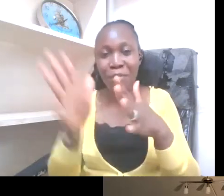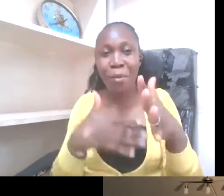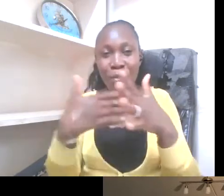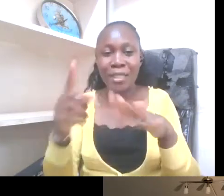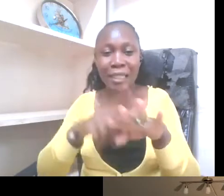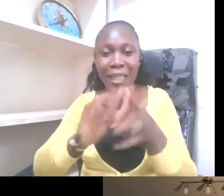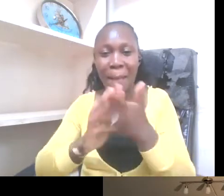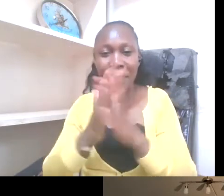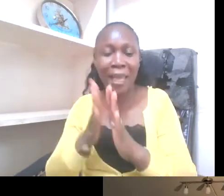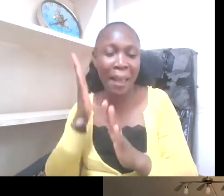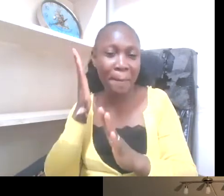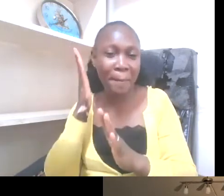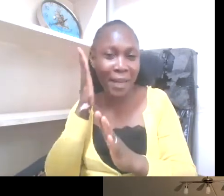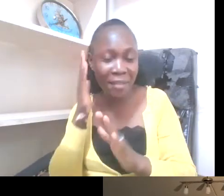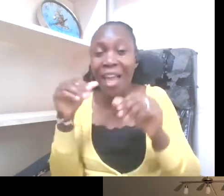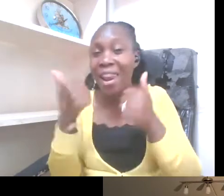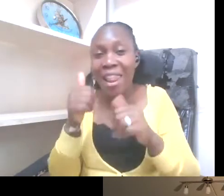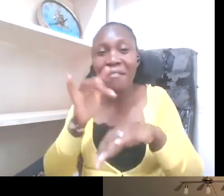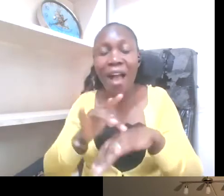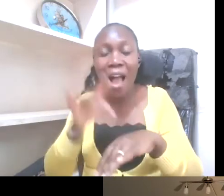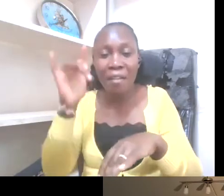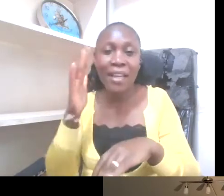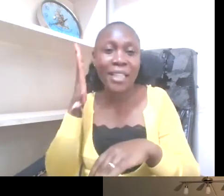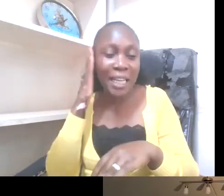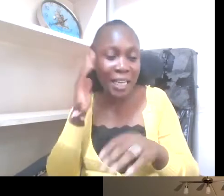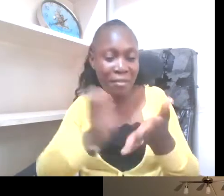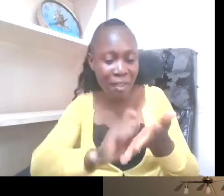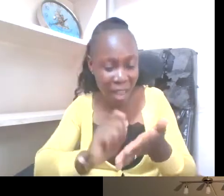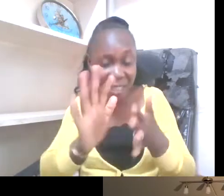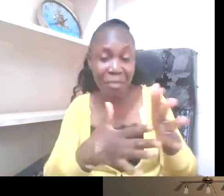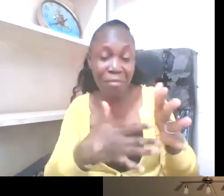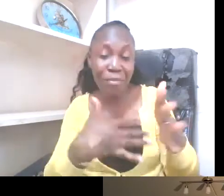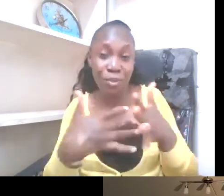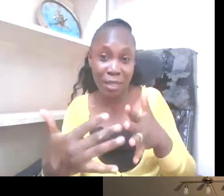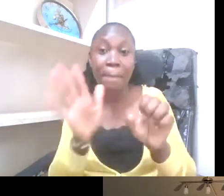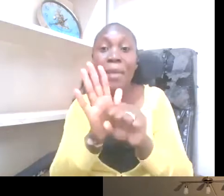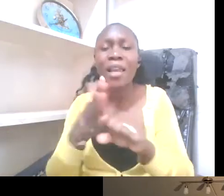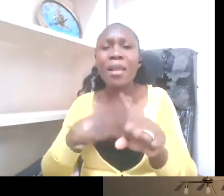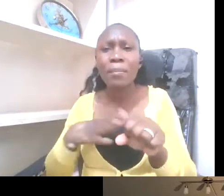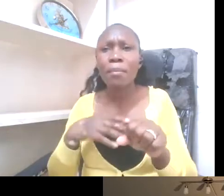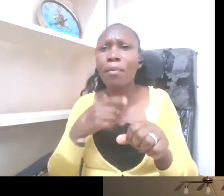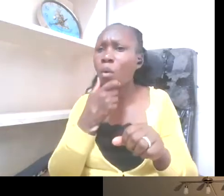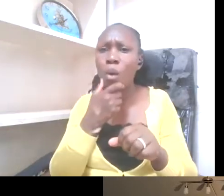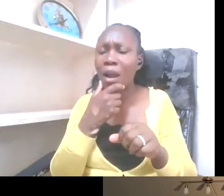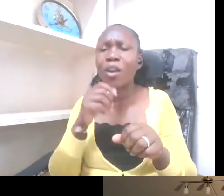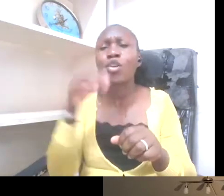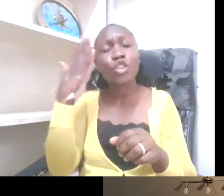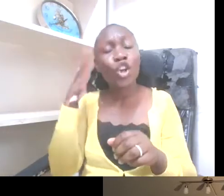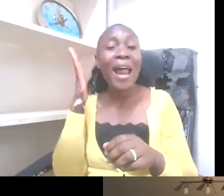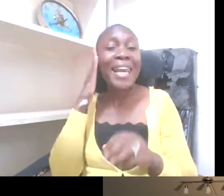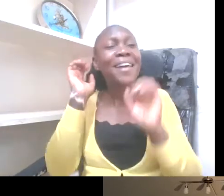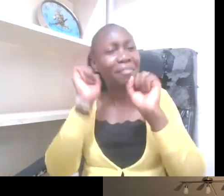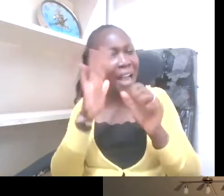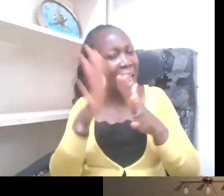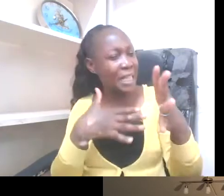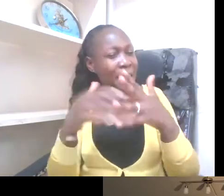did not affect his musical composition. Many people don't actually realize deaf people are also very musical. There's nothing that takes